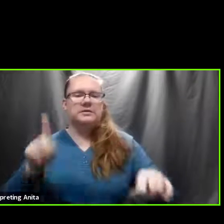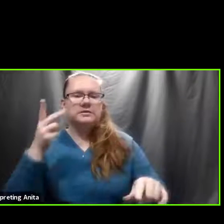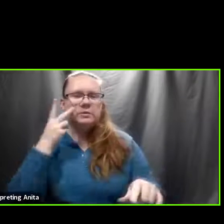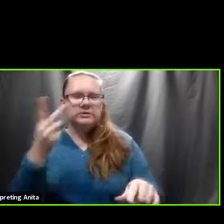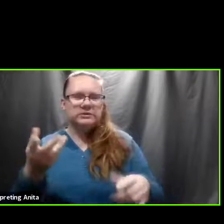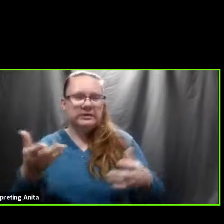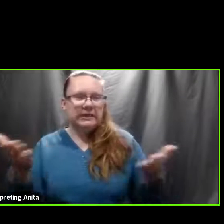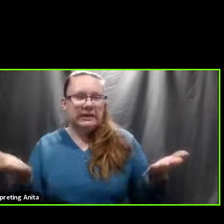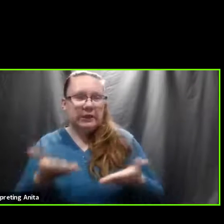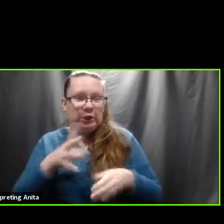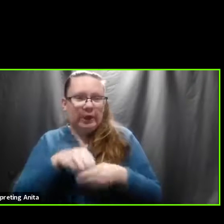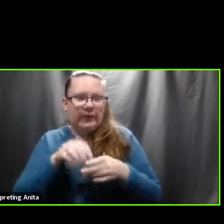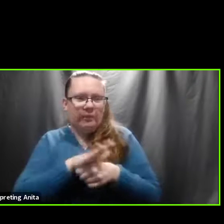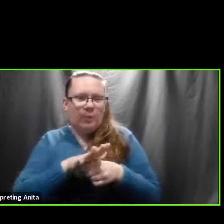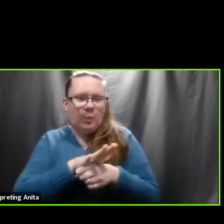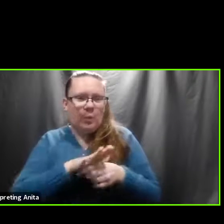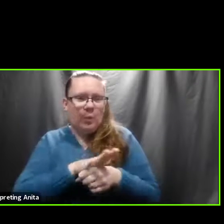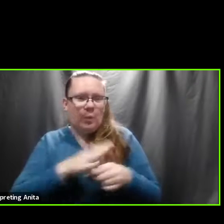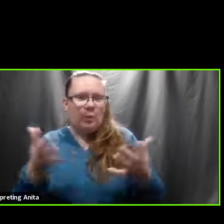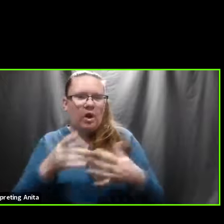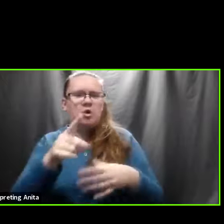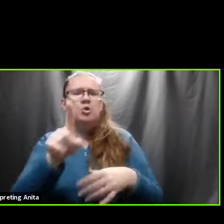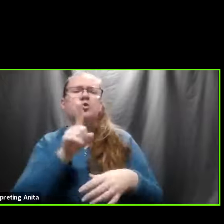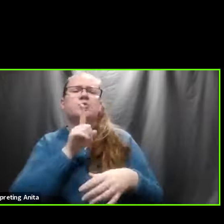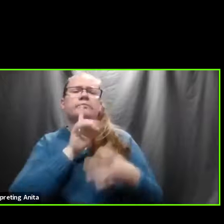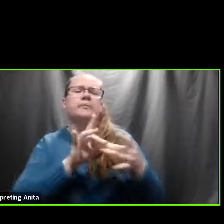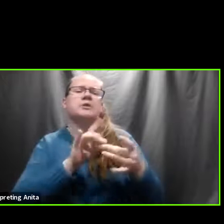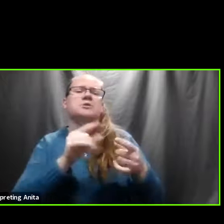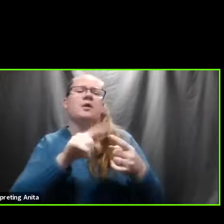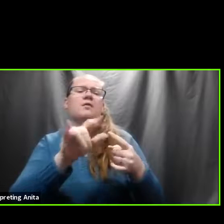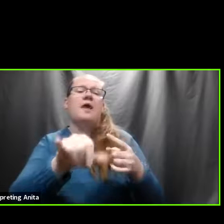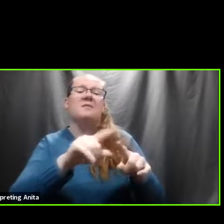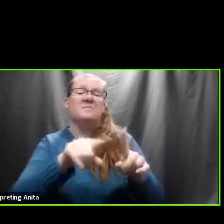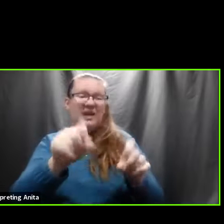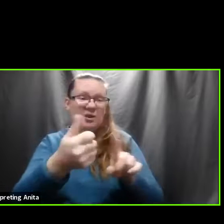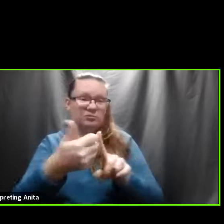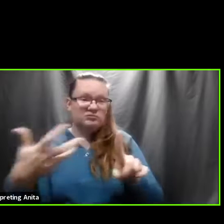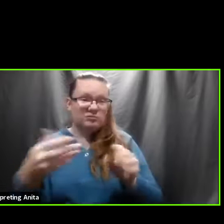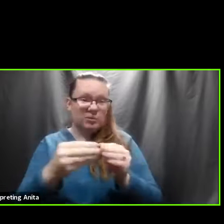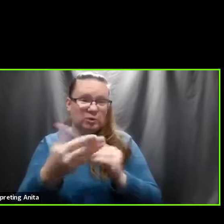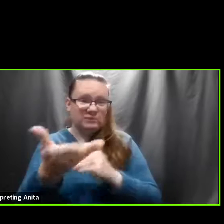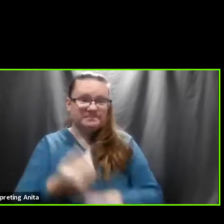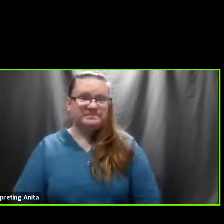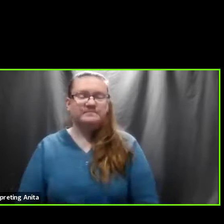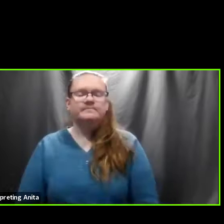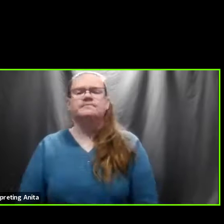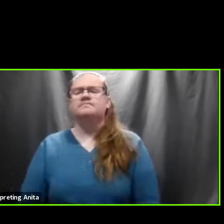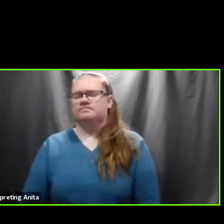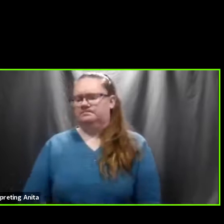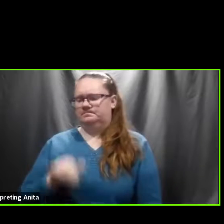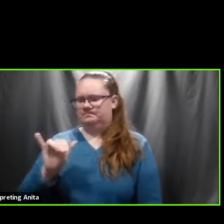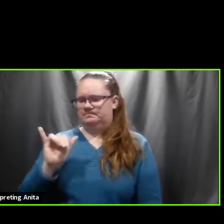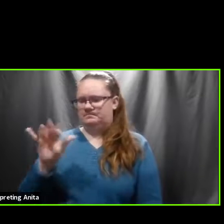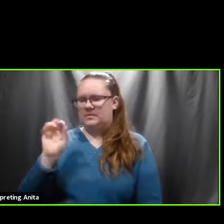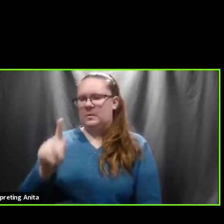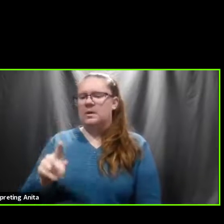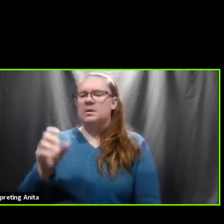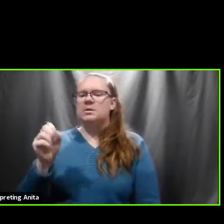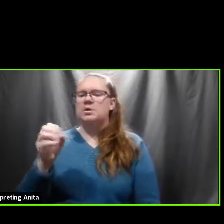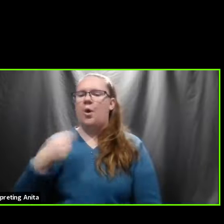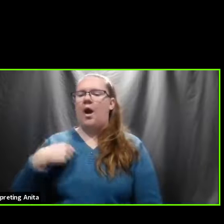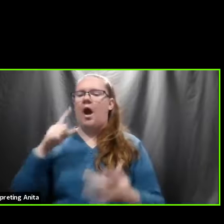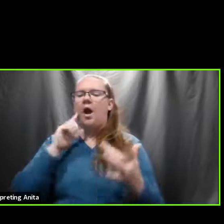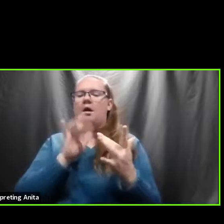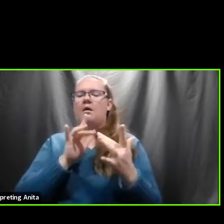in the region? were, you touched on that a little bit ago. Talk about that a little bit if you could. So, I got a hold of the Ohio Department